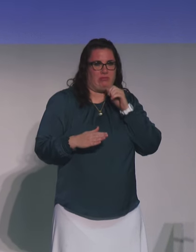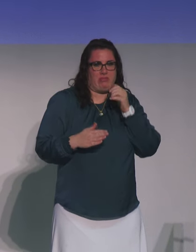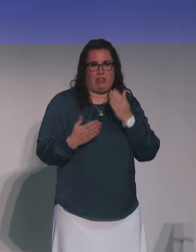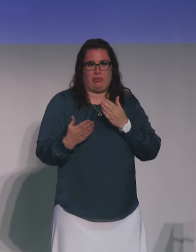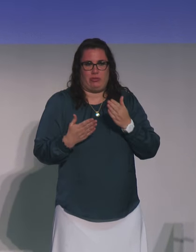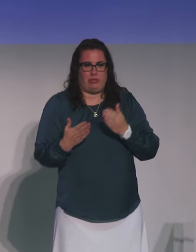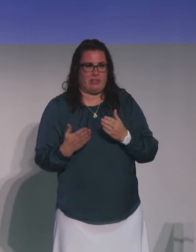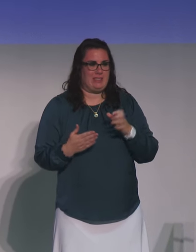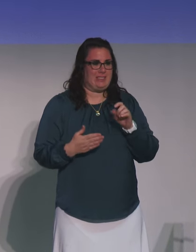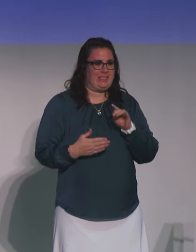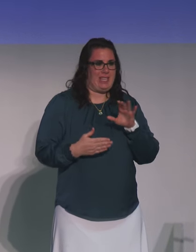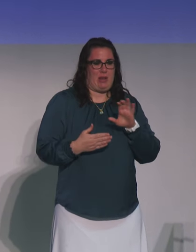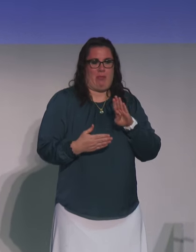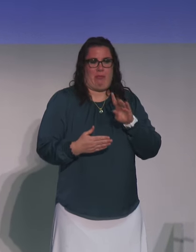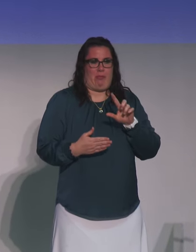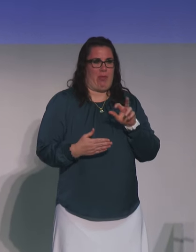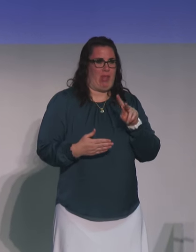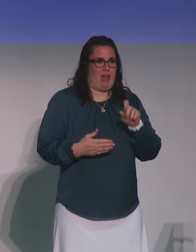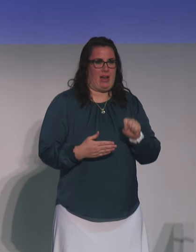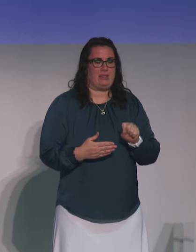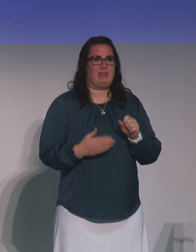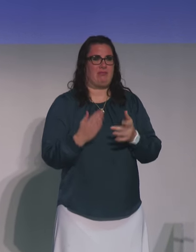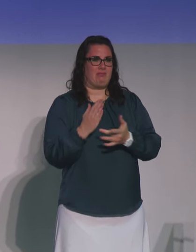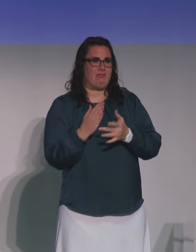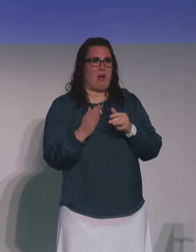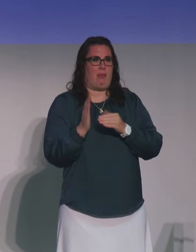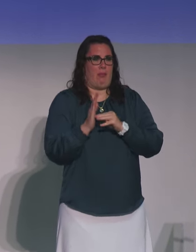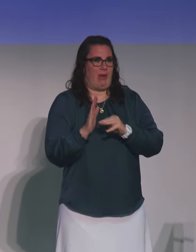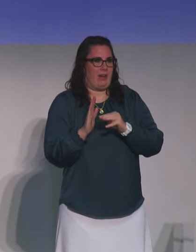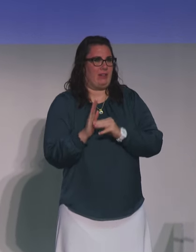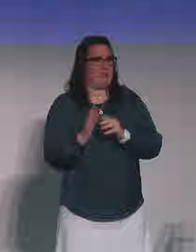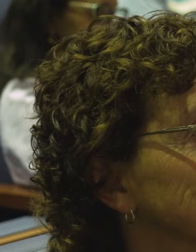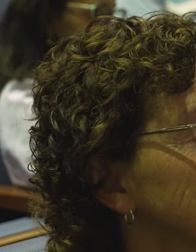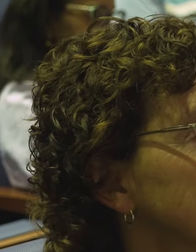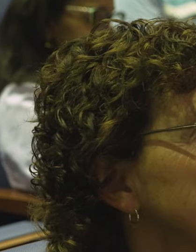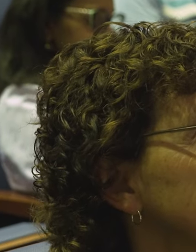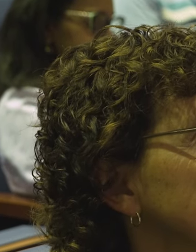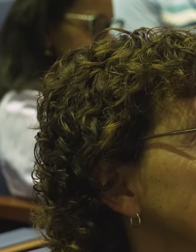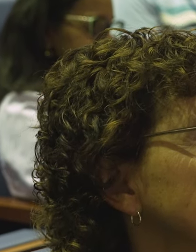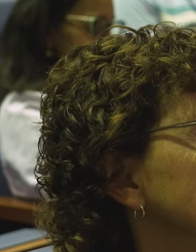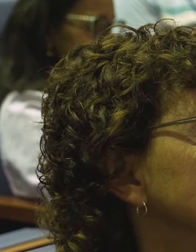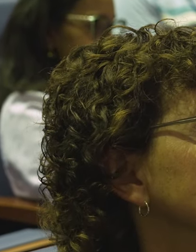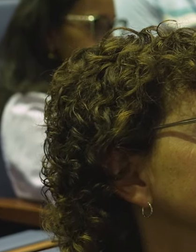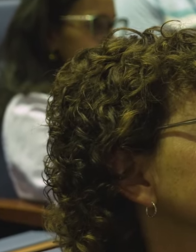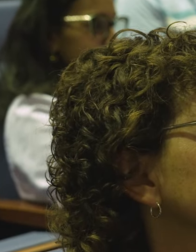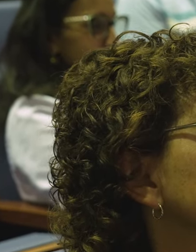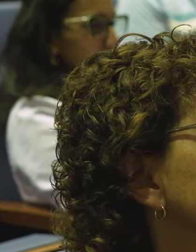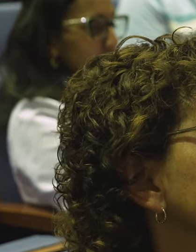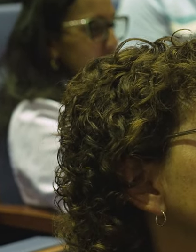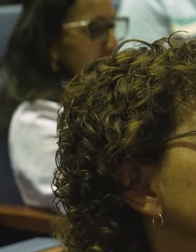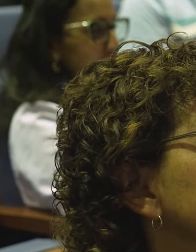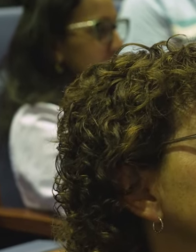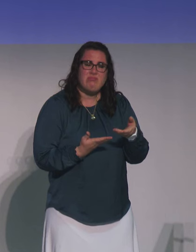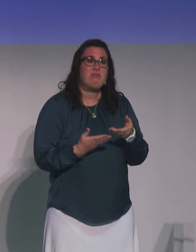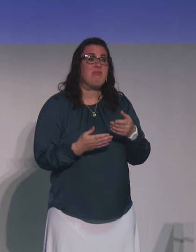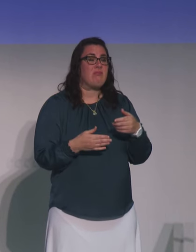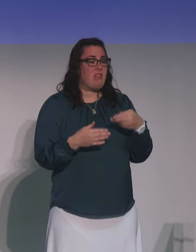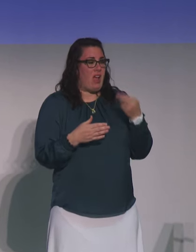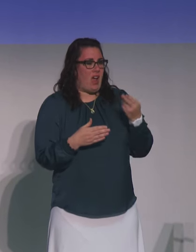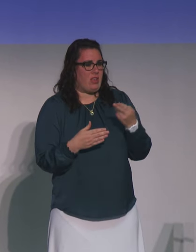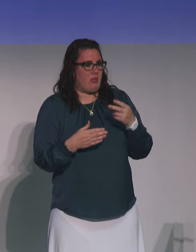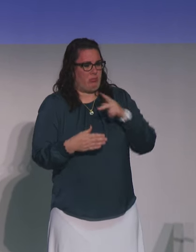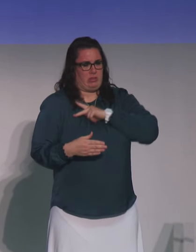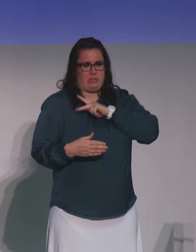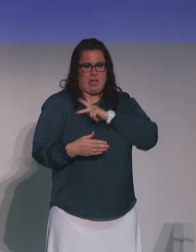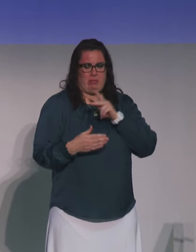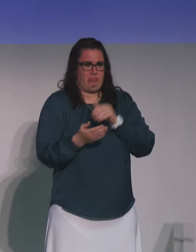CityBlock's integrated and tech-enabled care model meets individuals where they are, delivering highly personalized